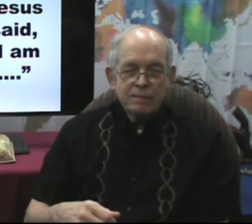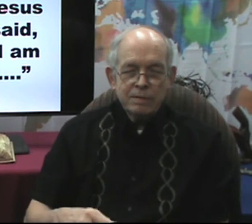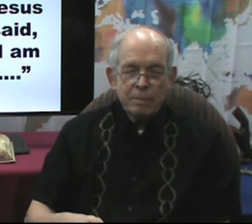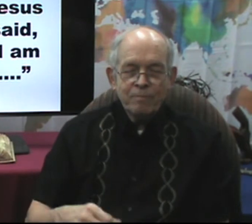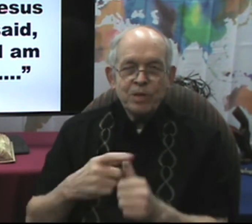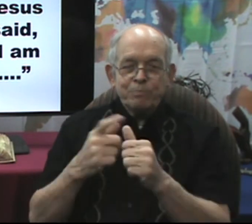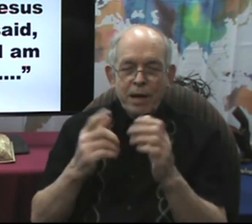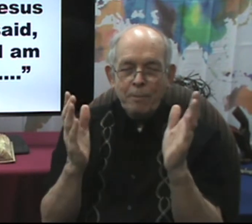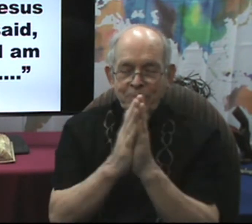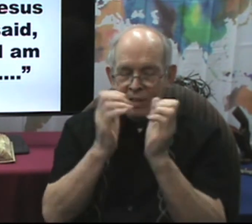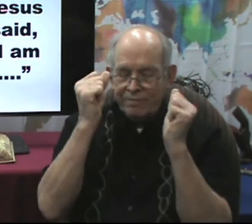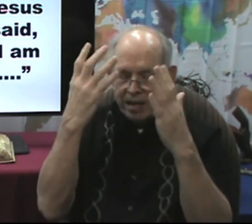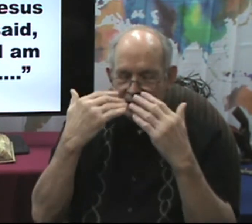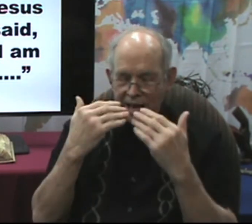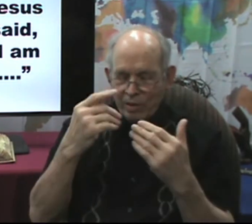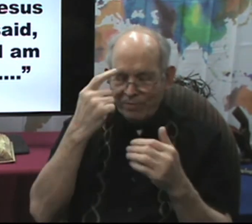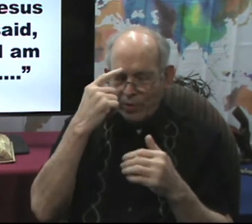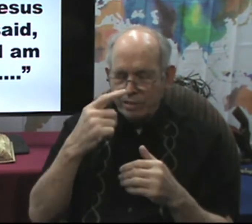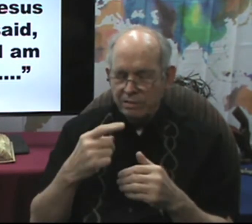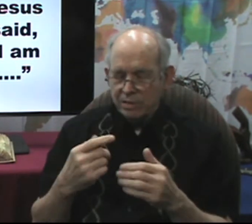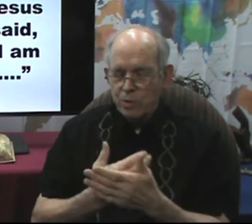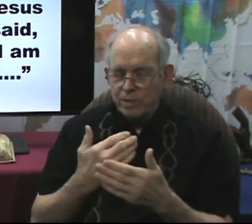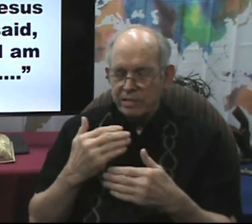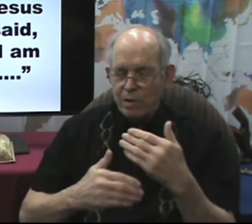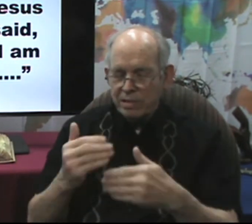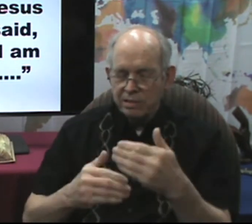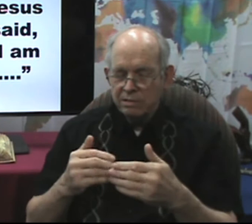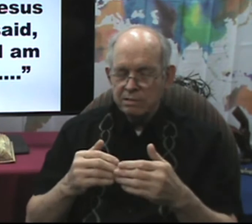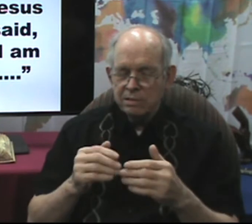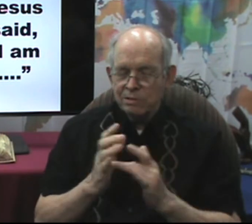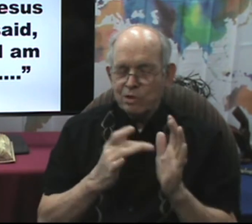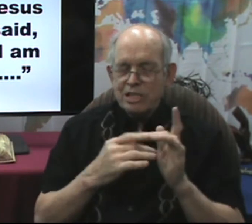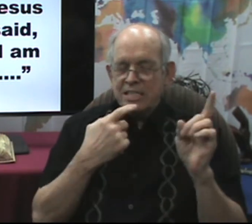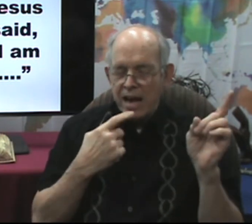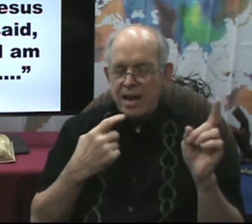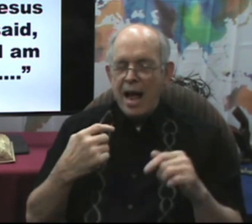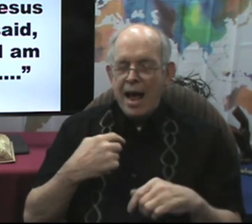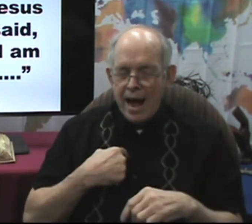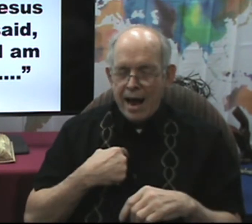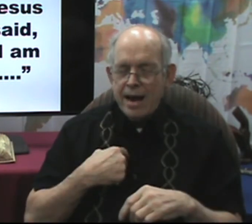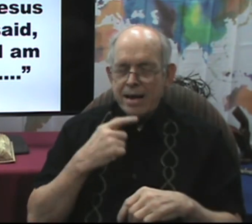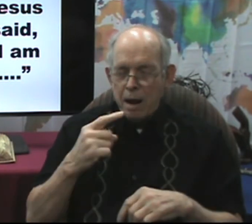With that, Father, thank you for a new series. Please say, I am.